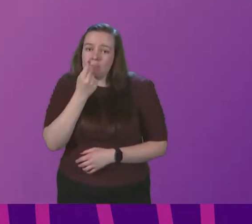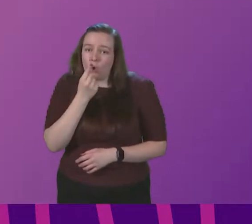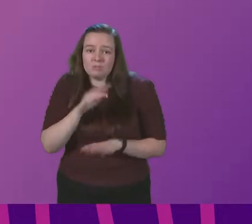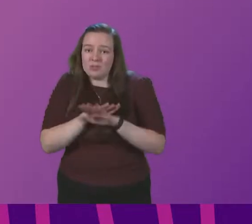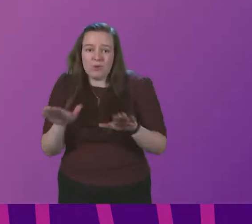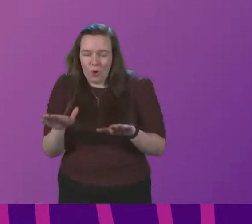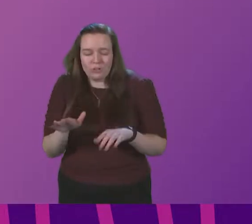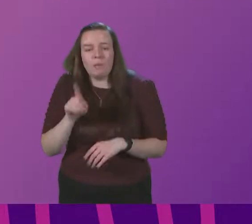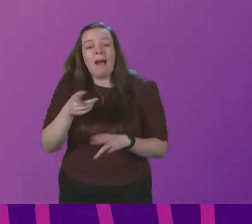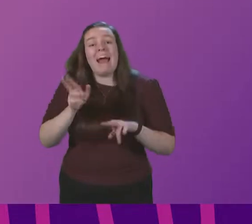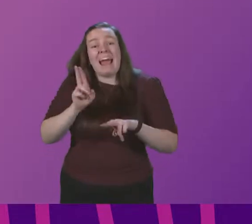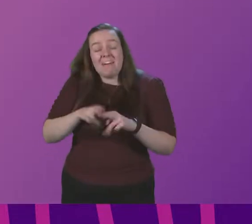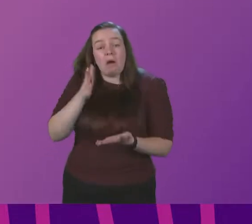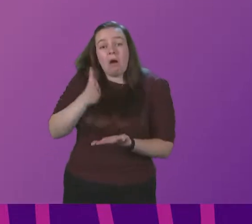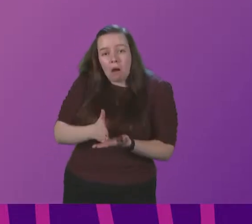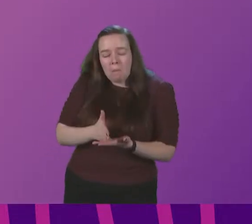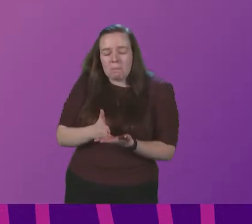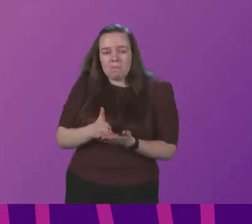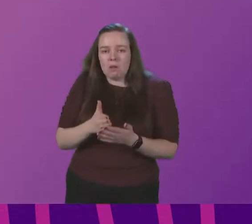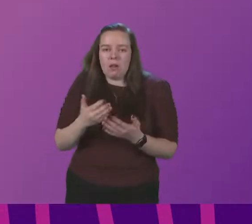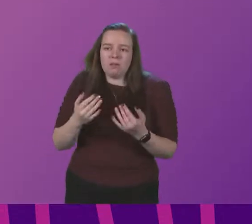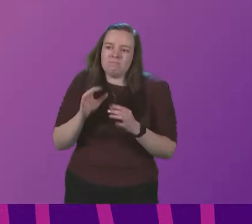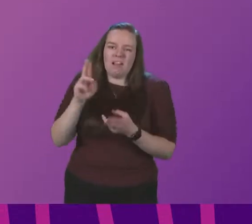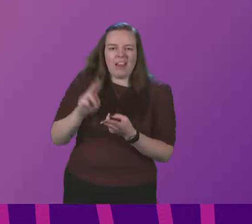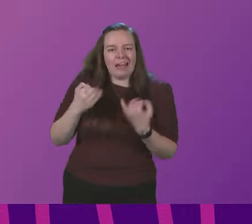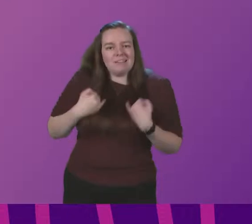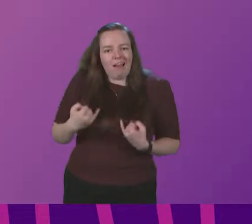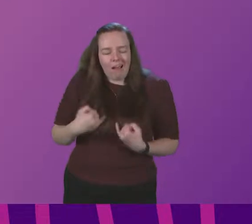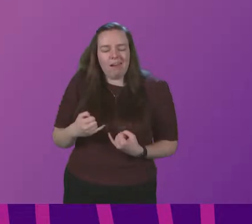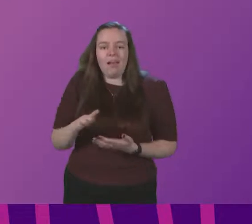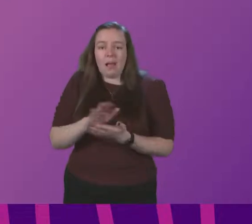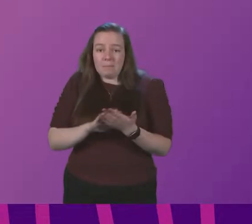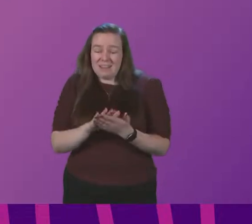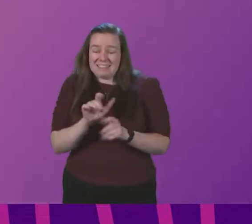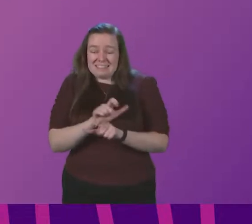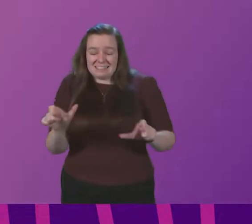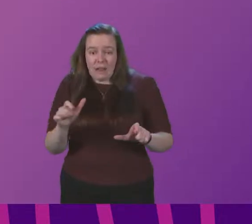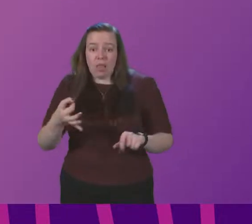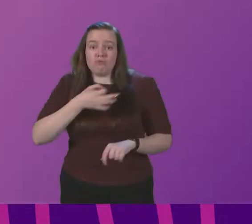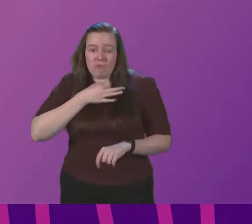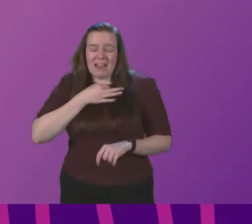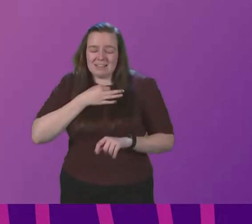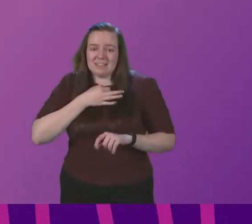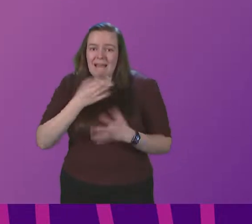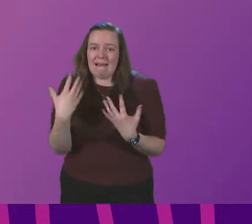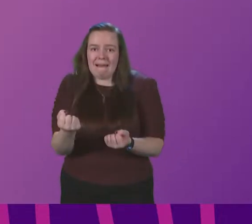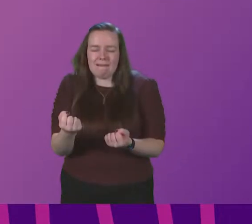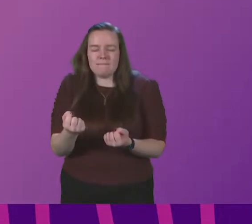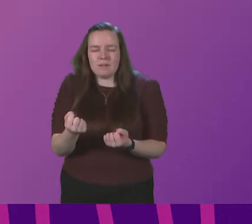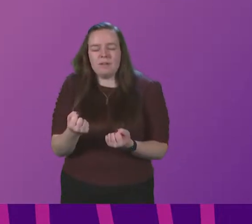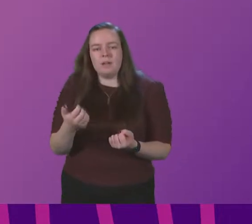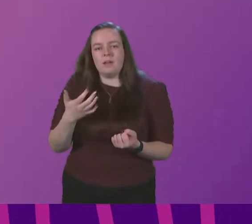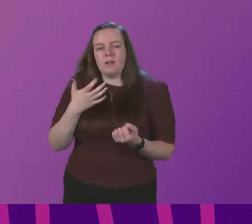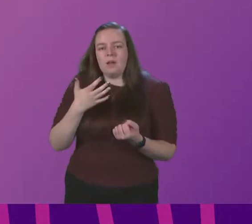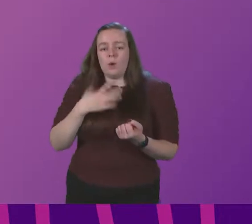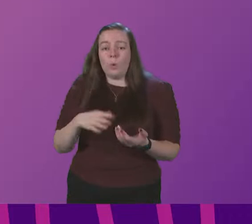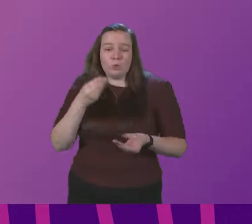even if it does prove to be milder, simple arithmetic means the challenge it poses will still be very significant. And let me illustrate